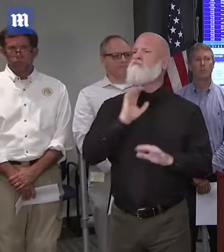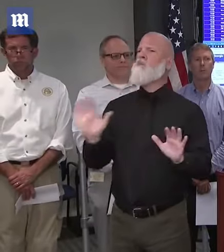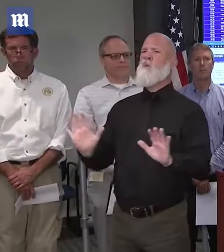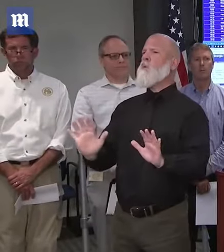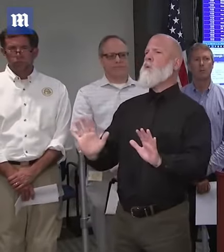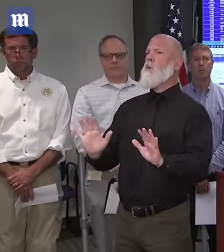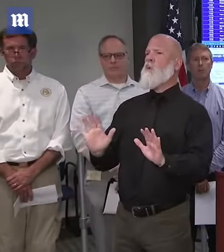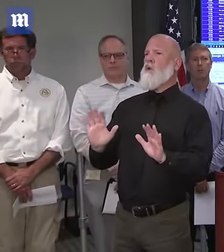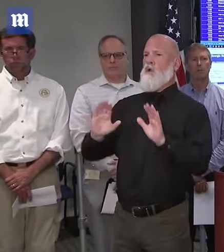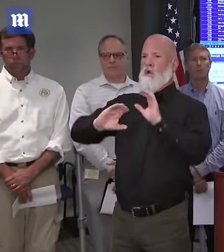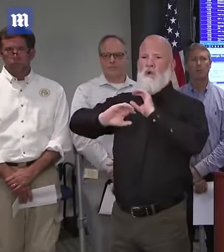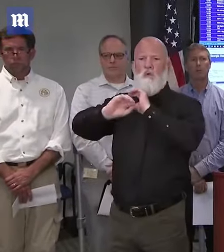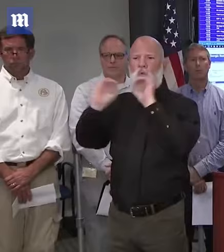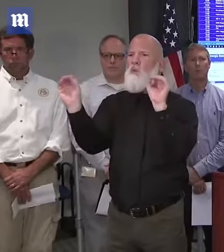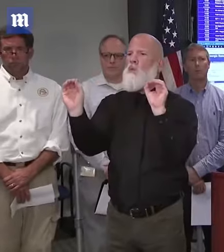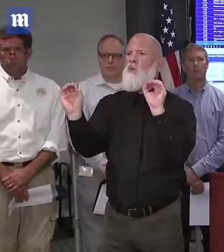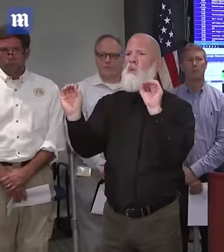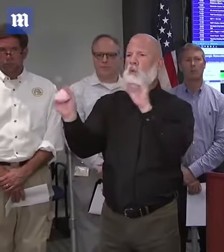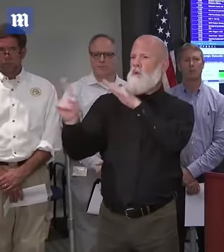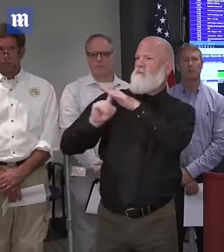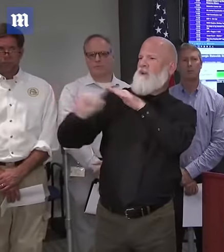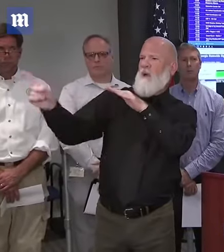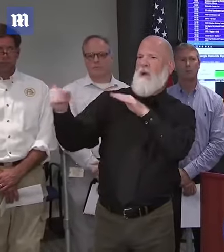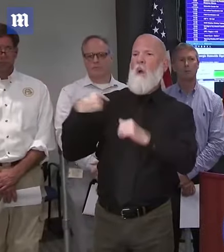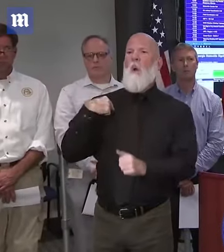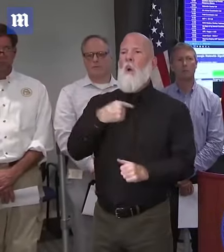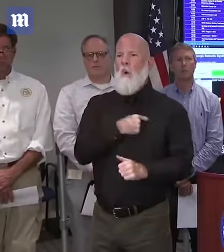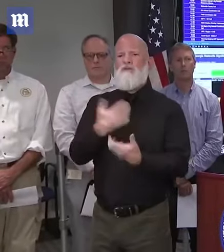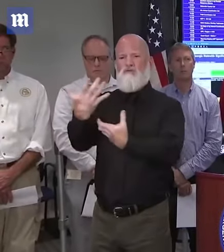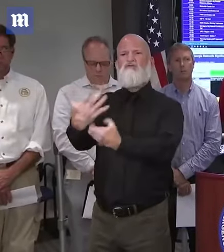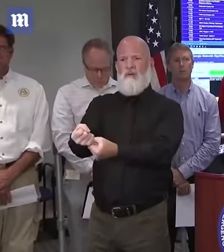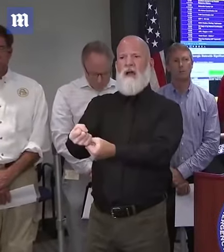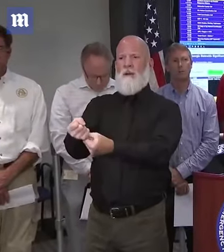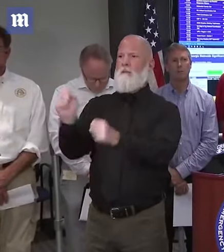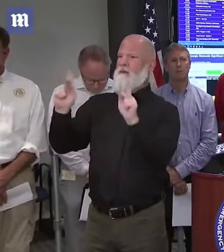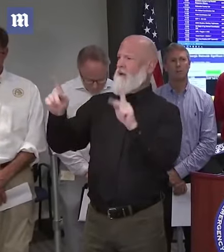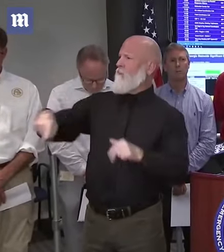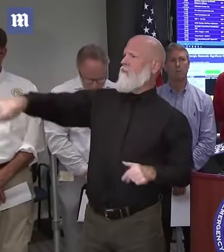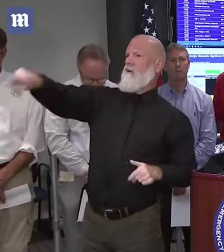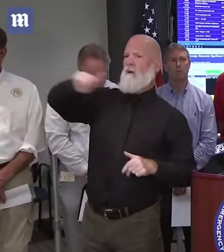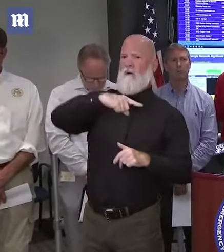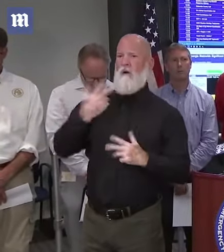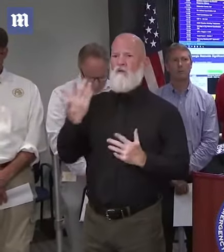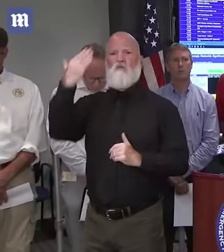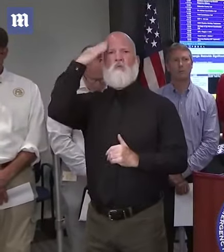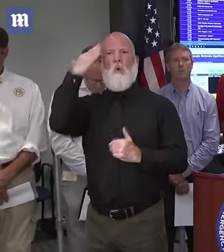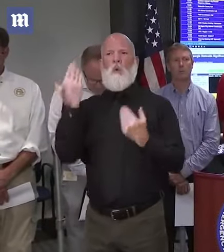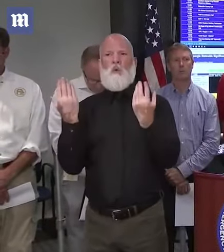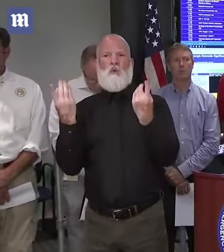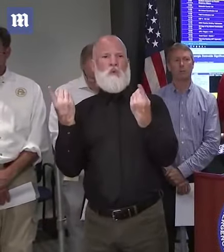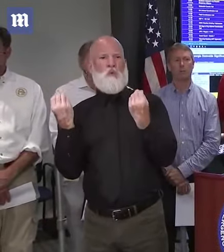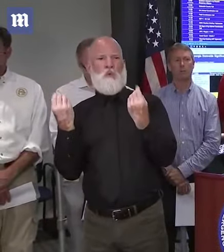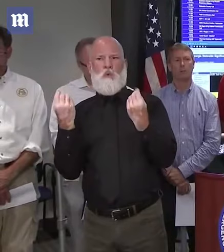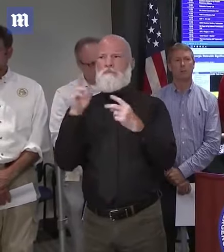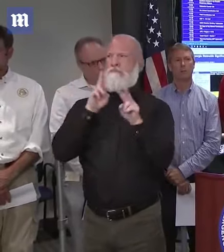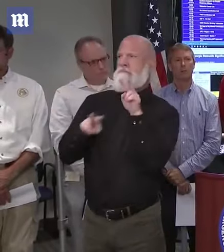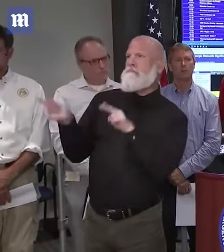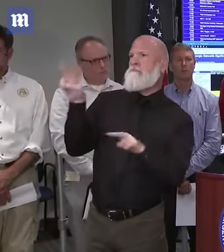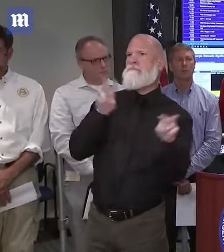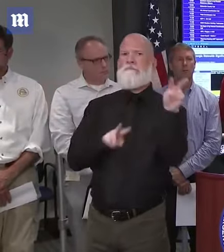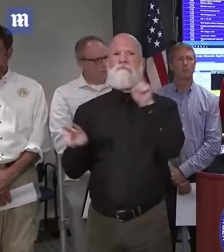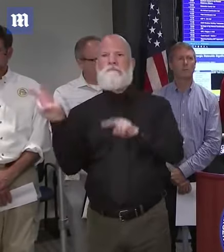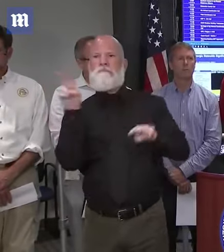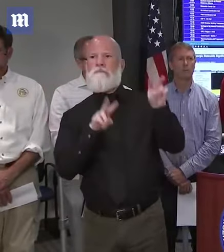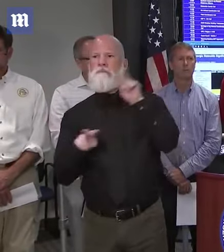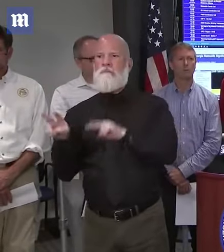evacuations. We trust the judgment of Georgians to know what's best for them and under their circumstances. This